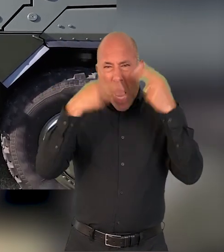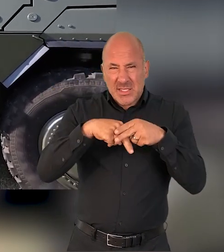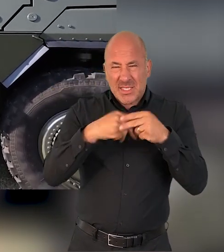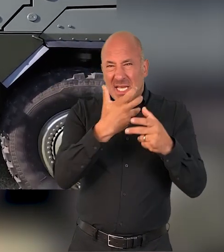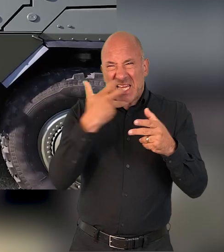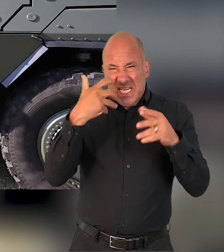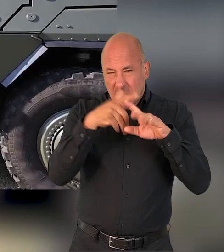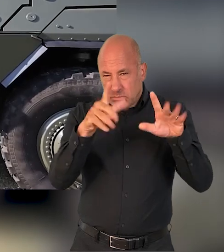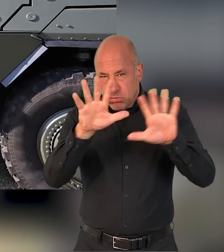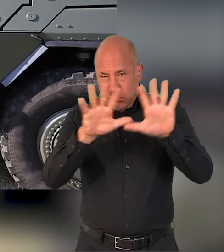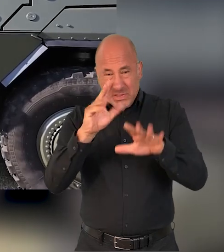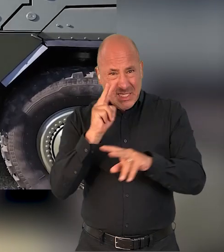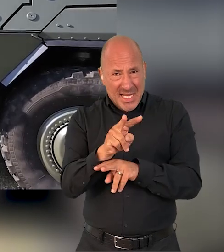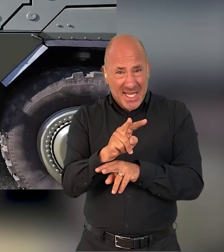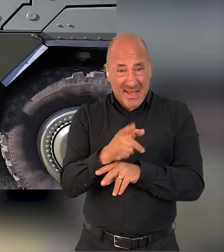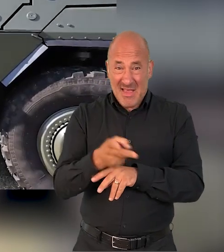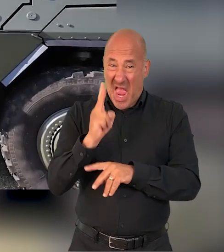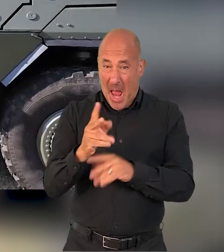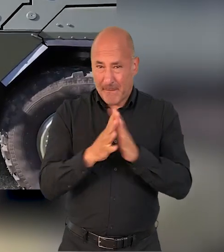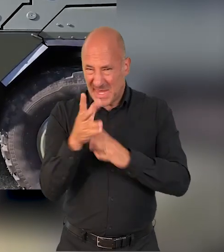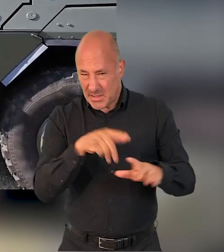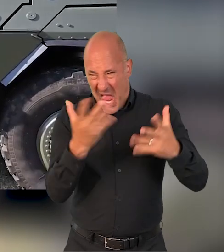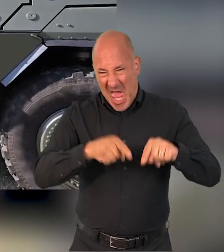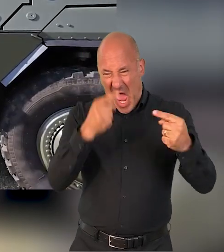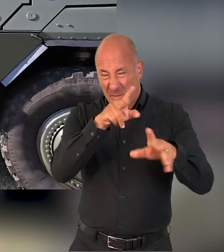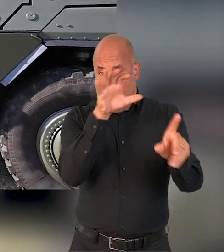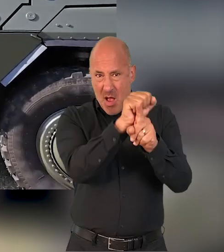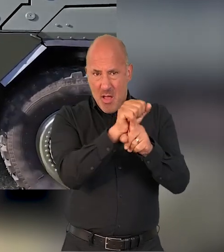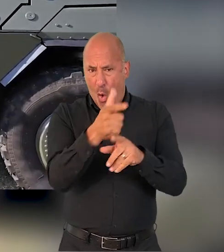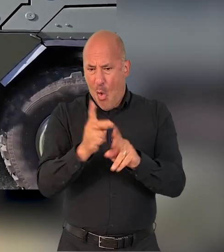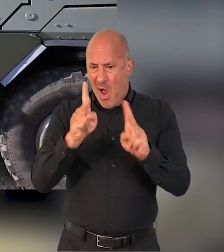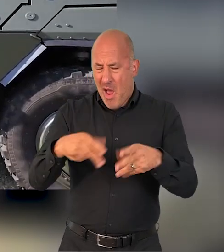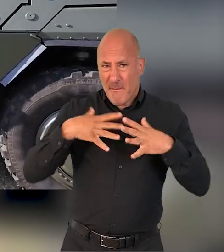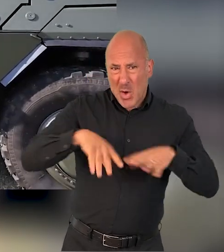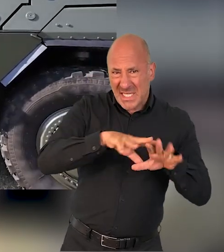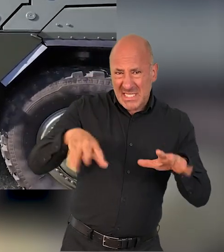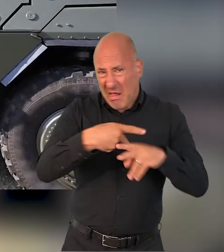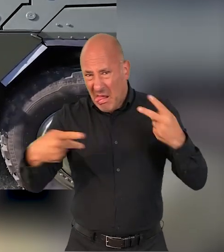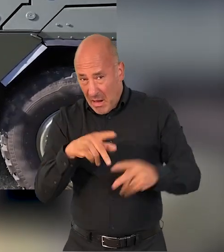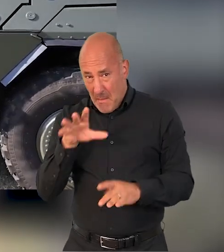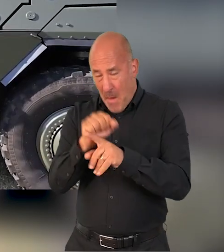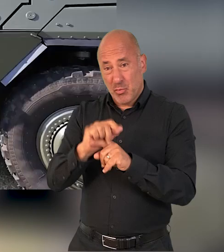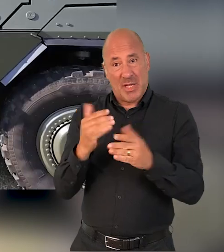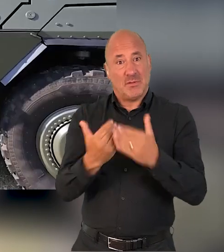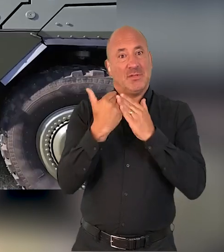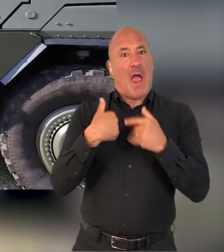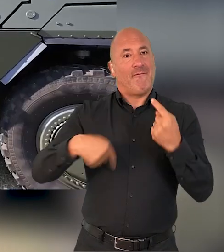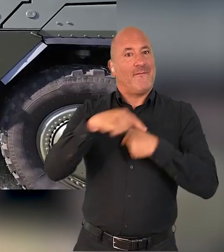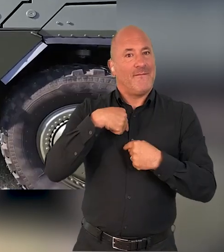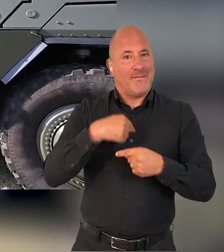camera or a thermal camera. And again, that's just to enable us to identify any enemy, any casualties. And it's for